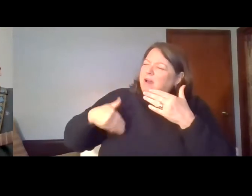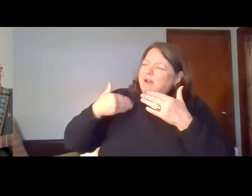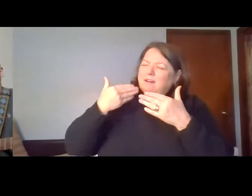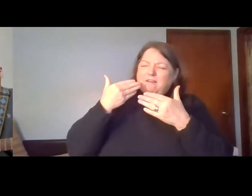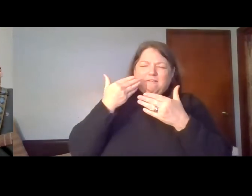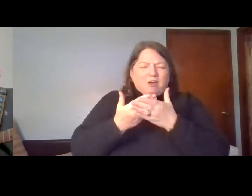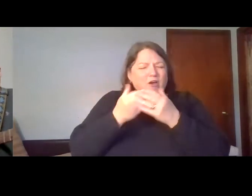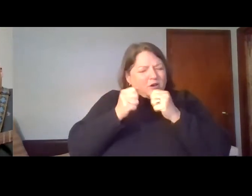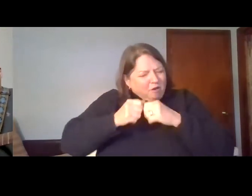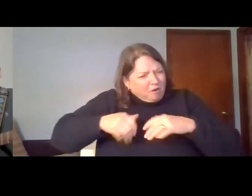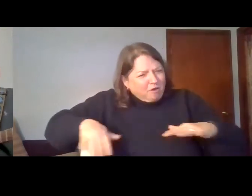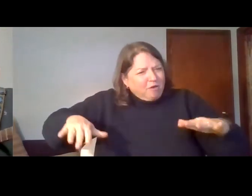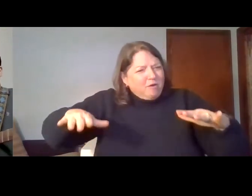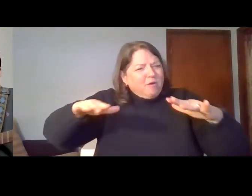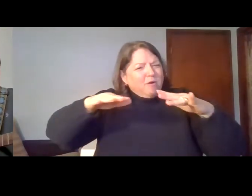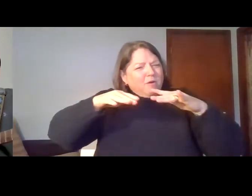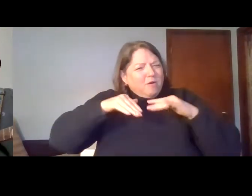of all.